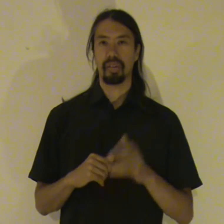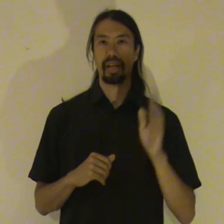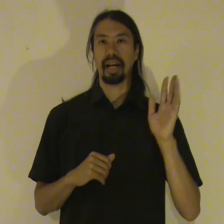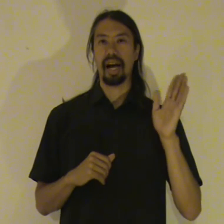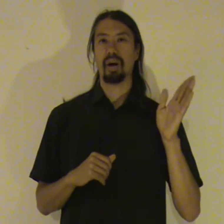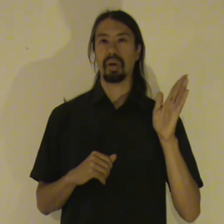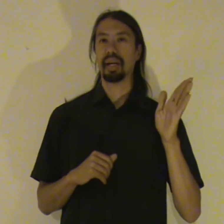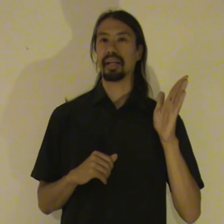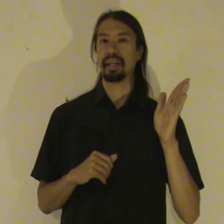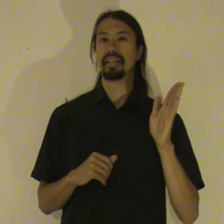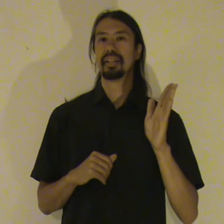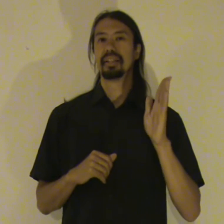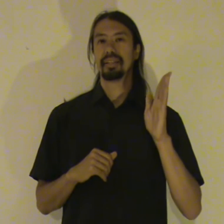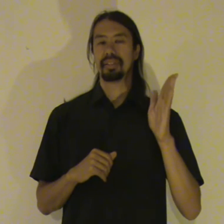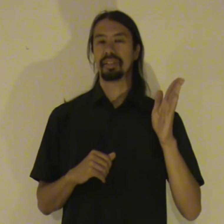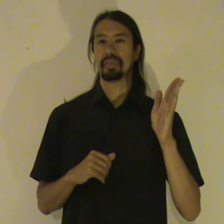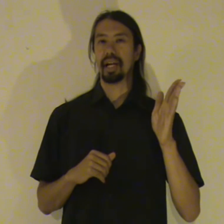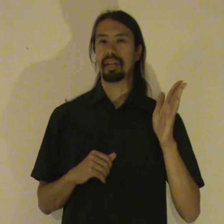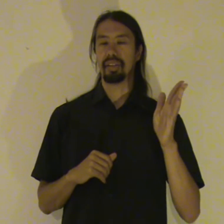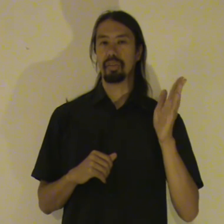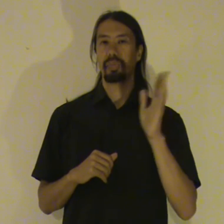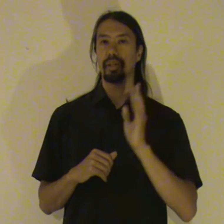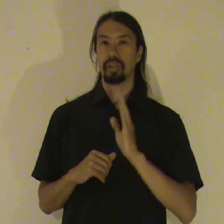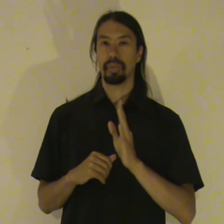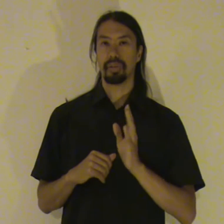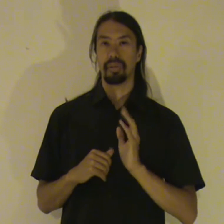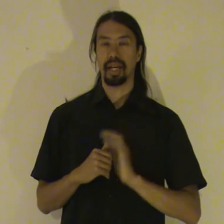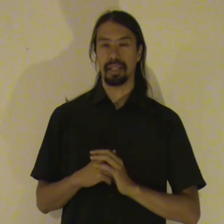like how likely is this reality to be the dominant reality?